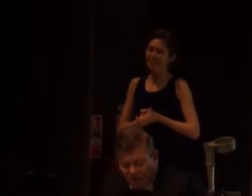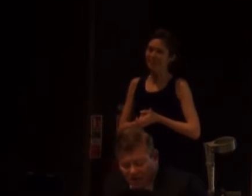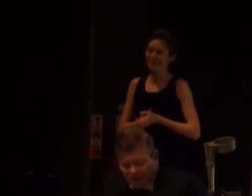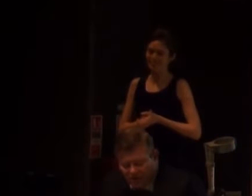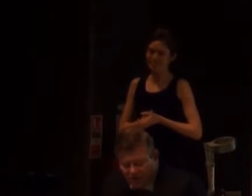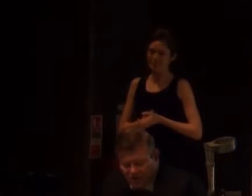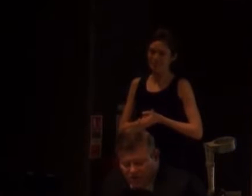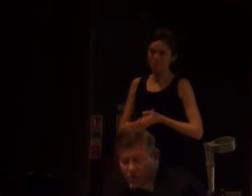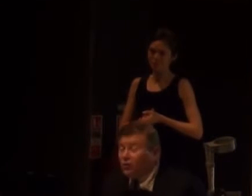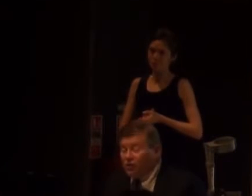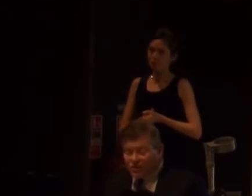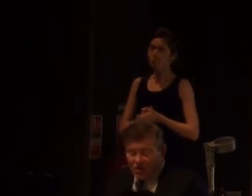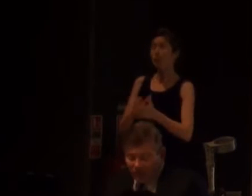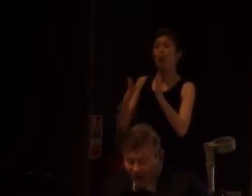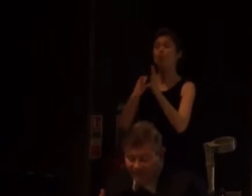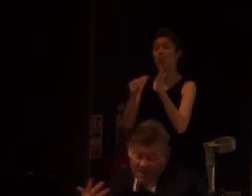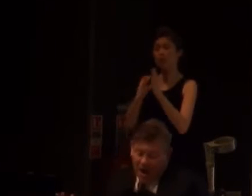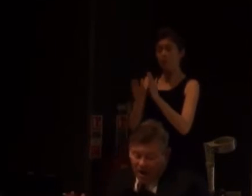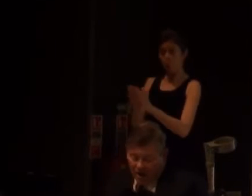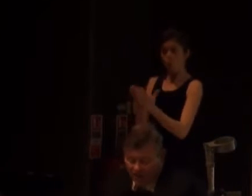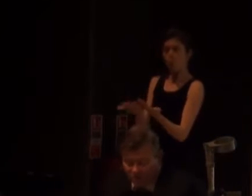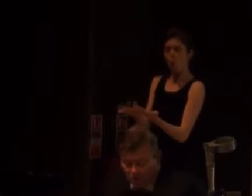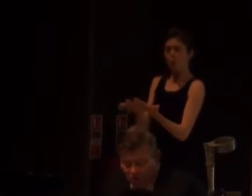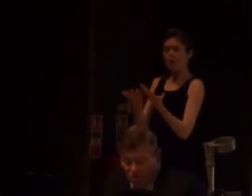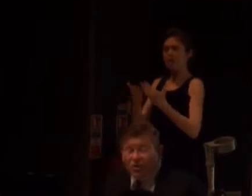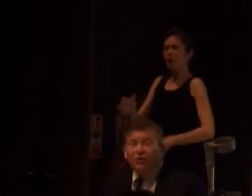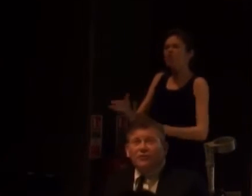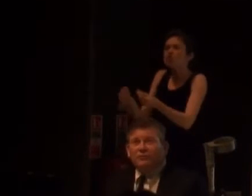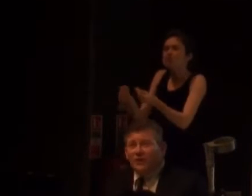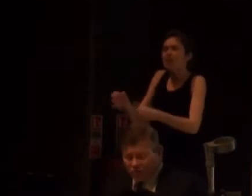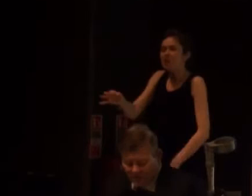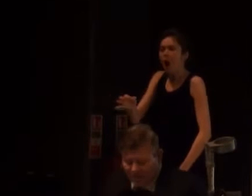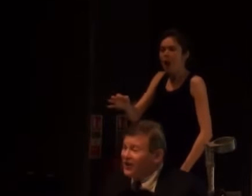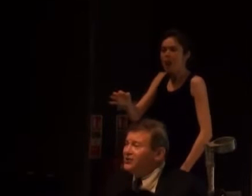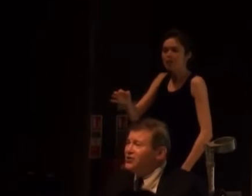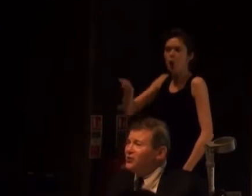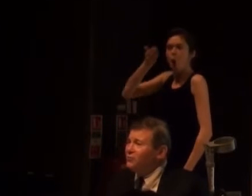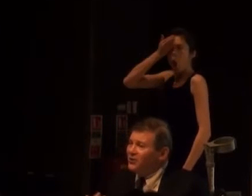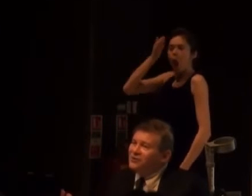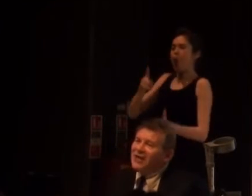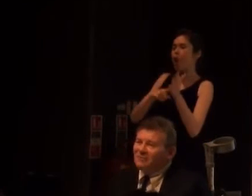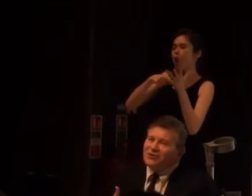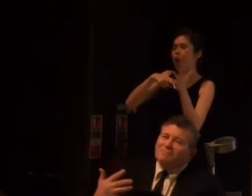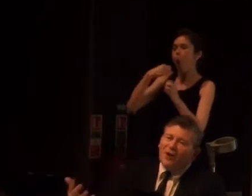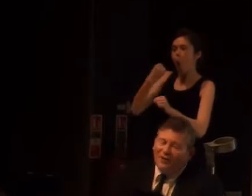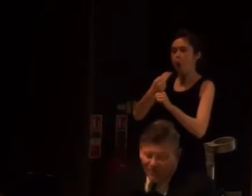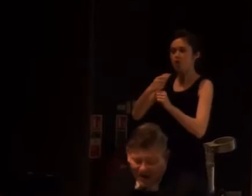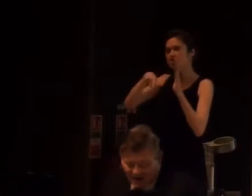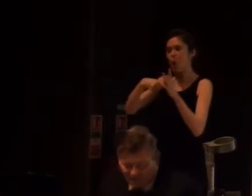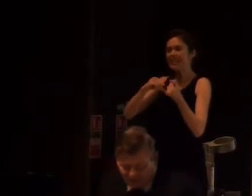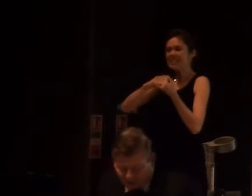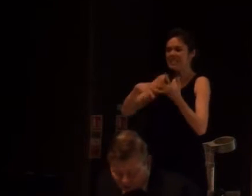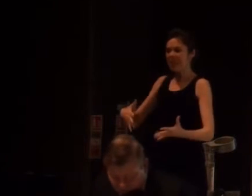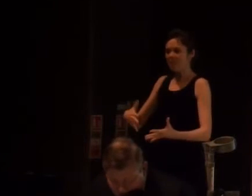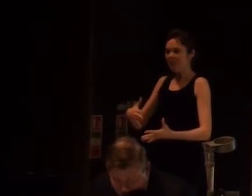So, for instance, Long John Silver, I was called Long John as well as Crippled Dick at school because that was just part of the